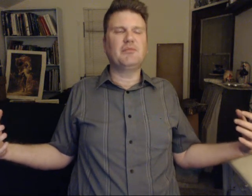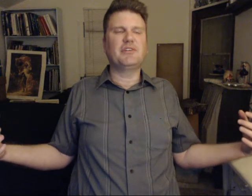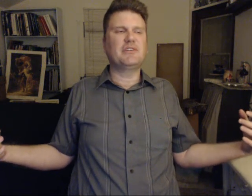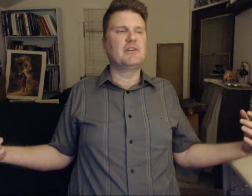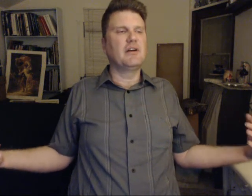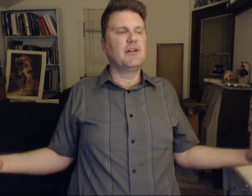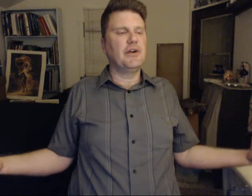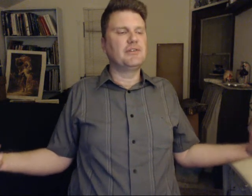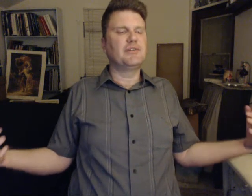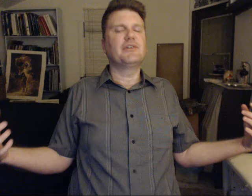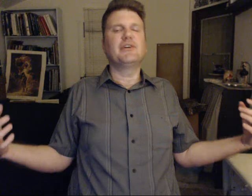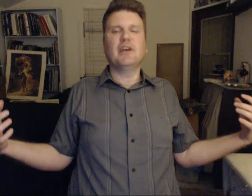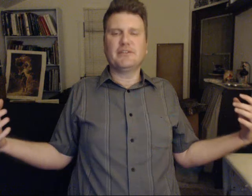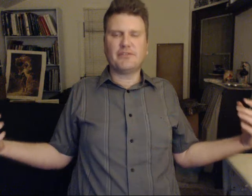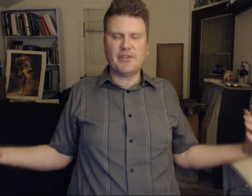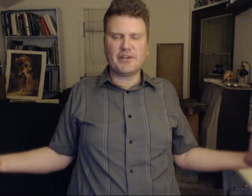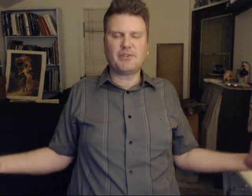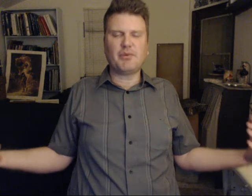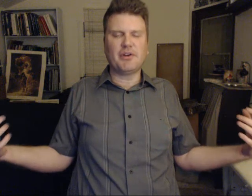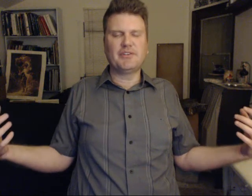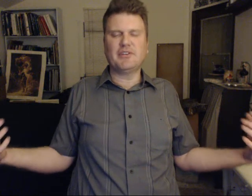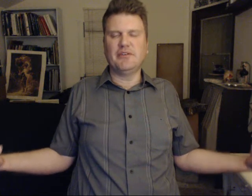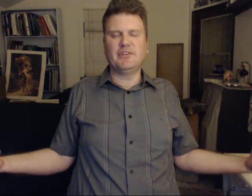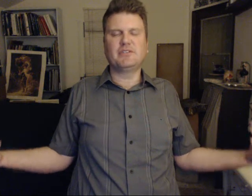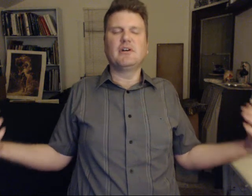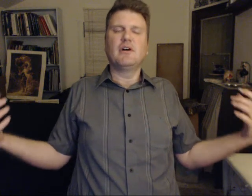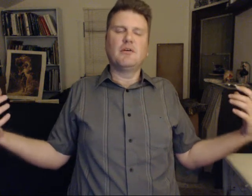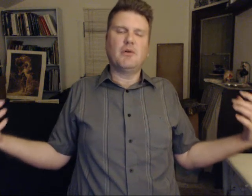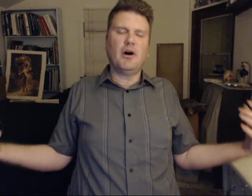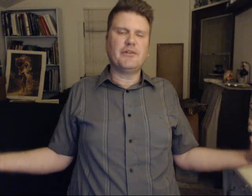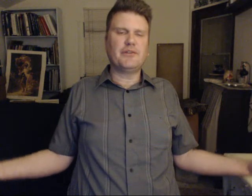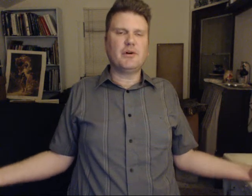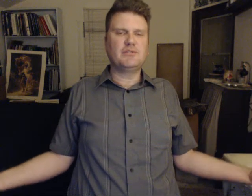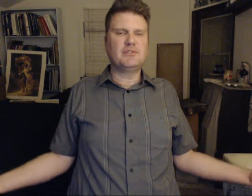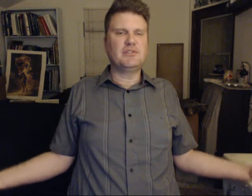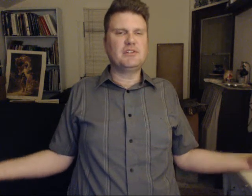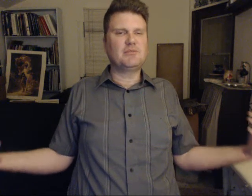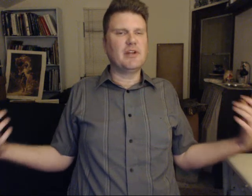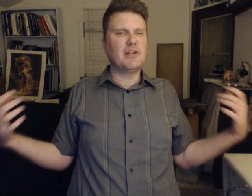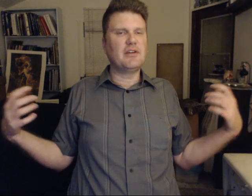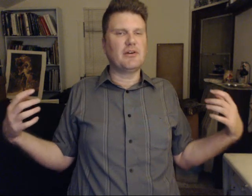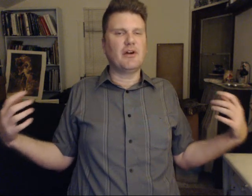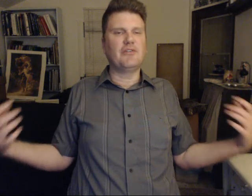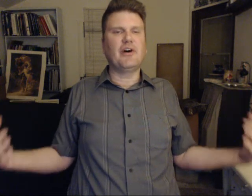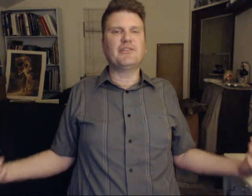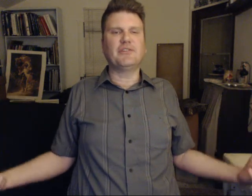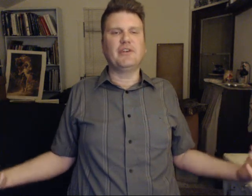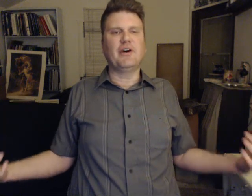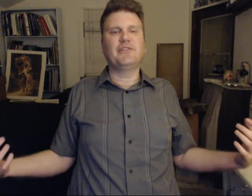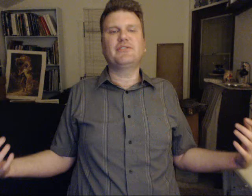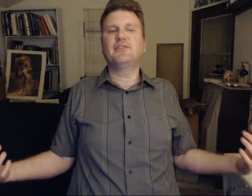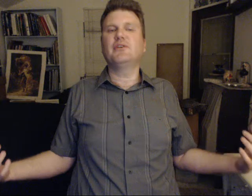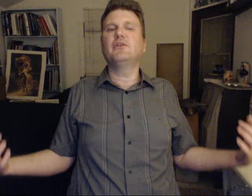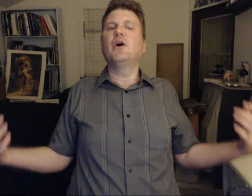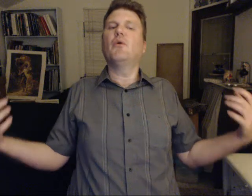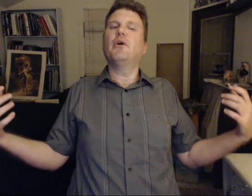but they're doing it, yes, for the experience of it. But also to teach many here a lesson. They like to see what